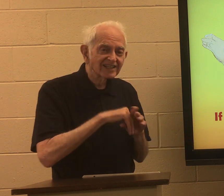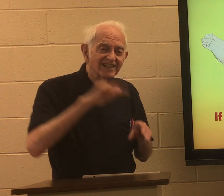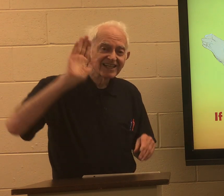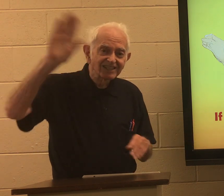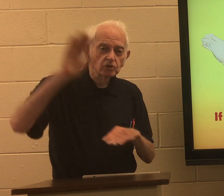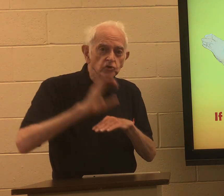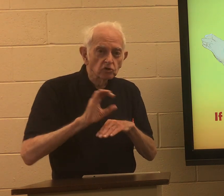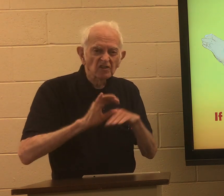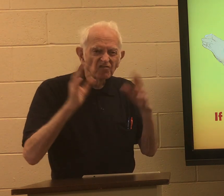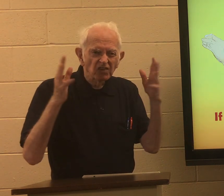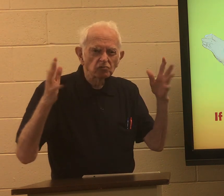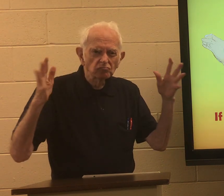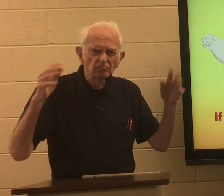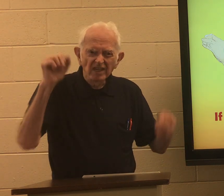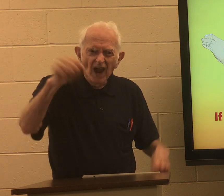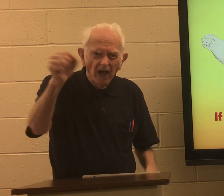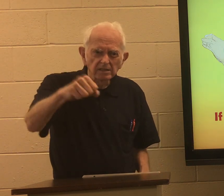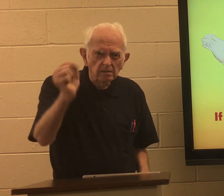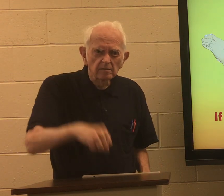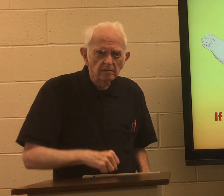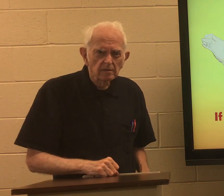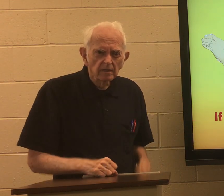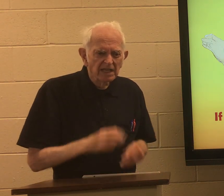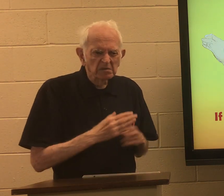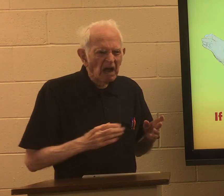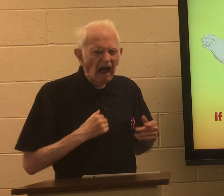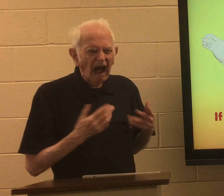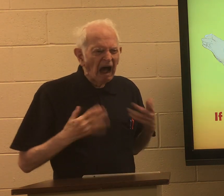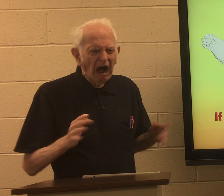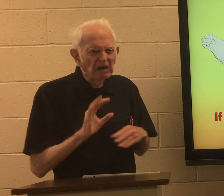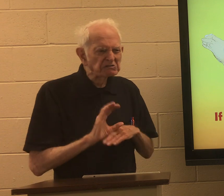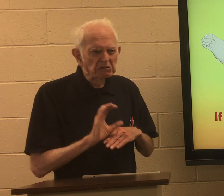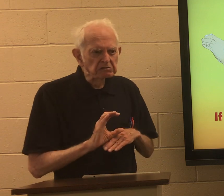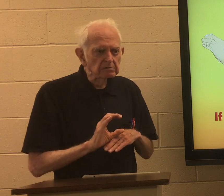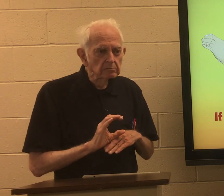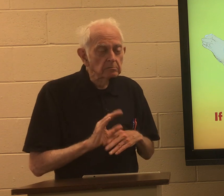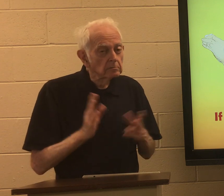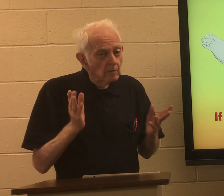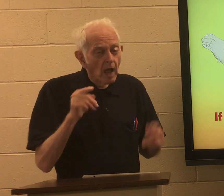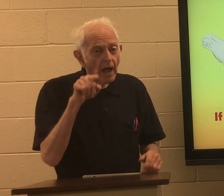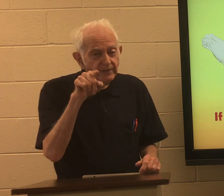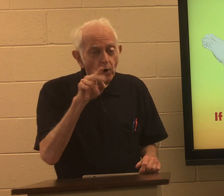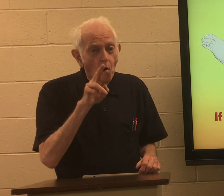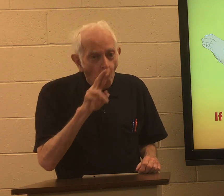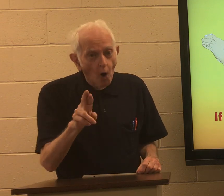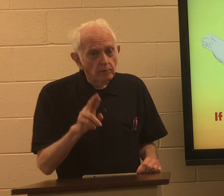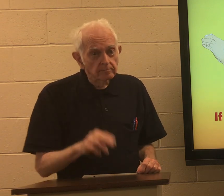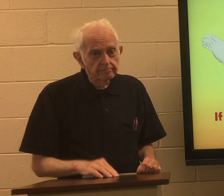you are in his church yes some say I don't want to be in the church well you are